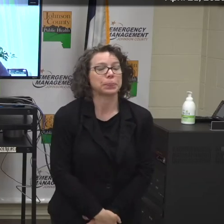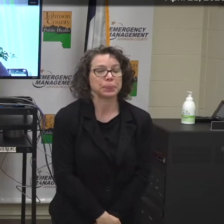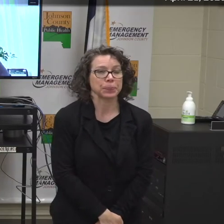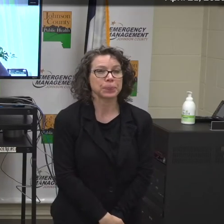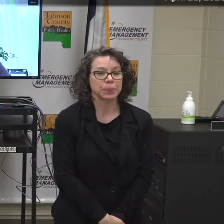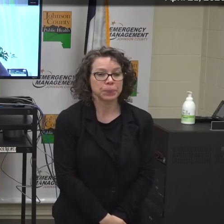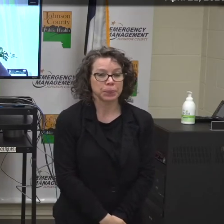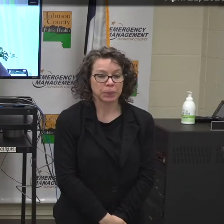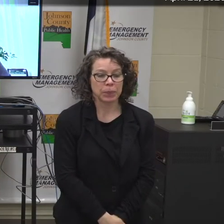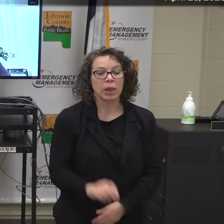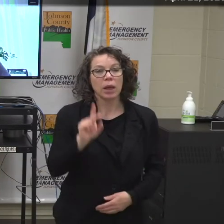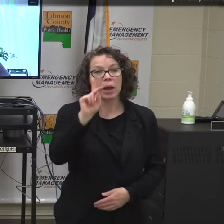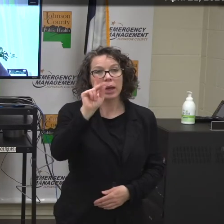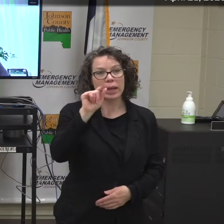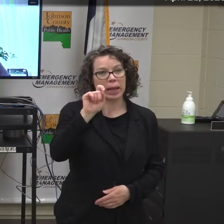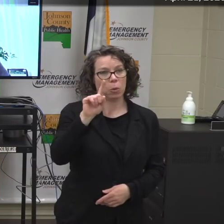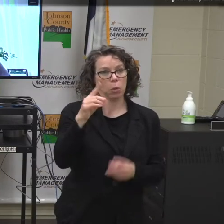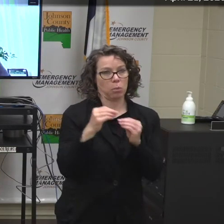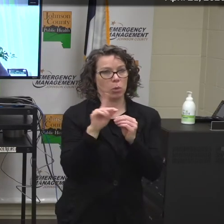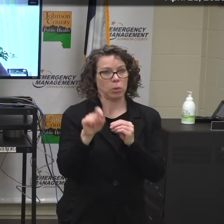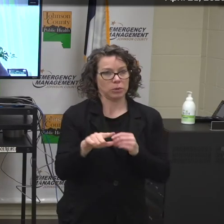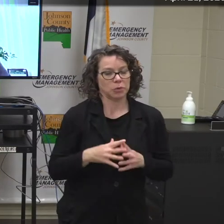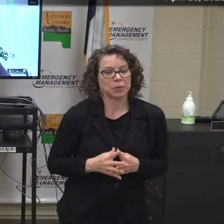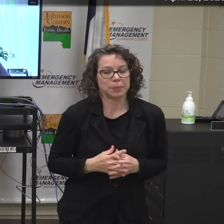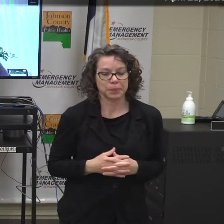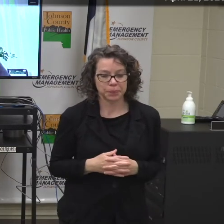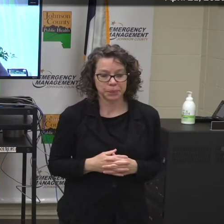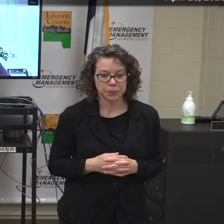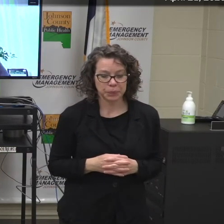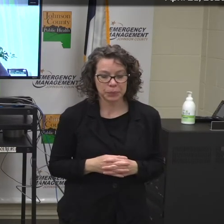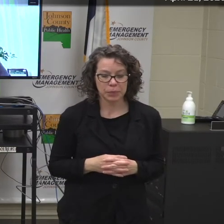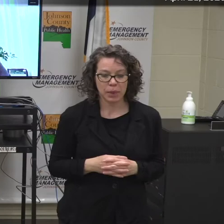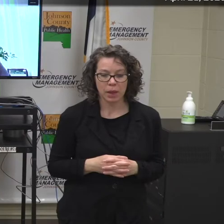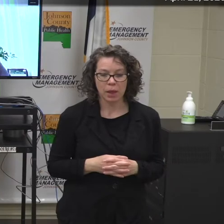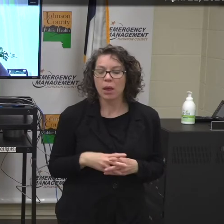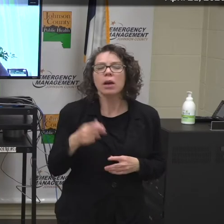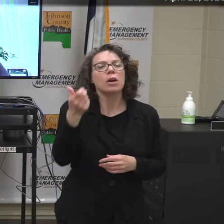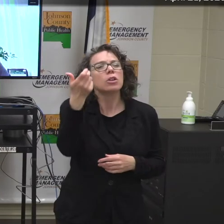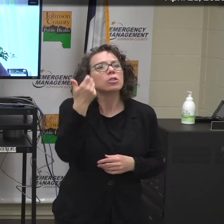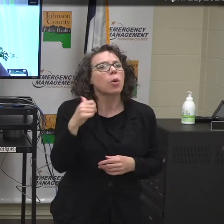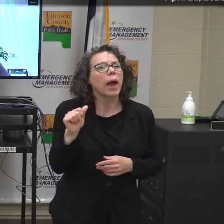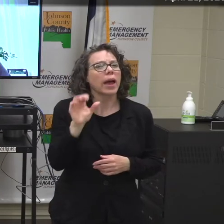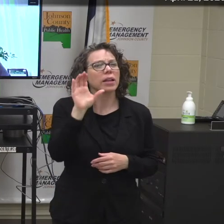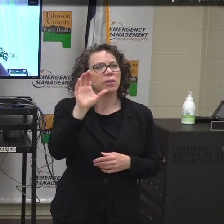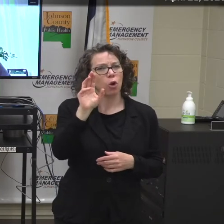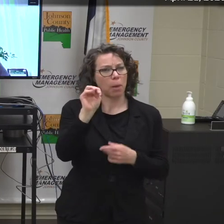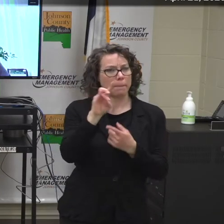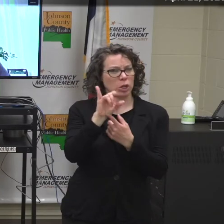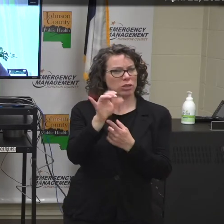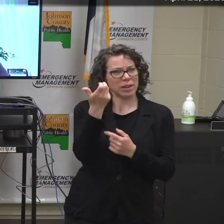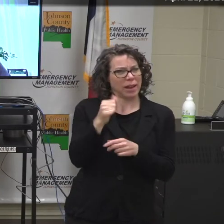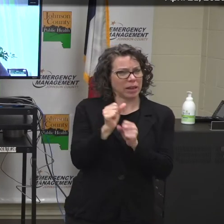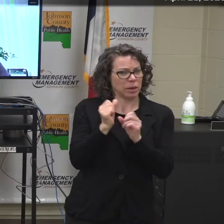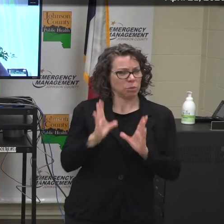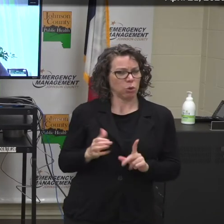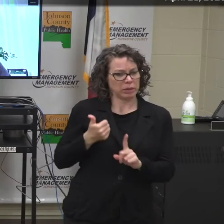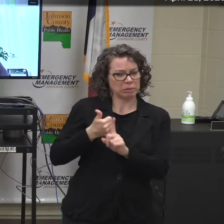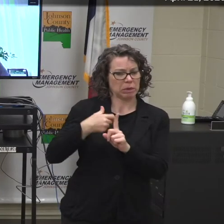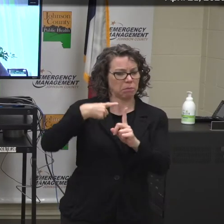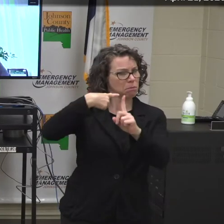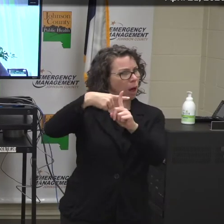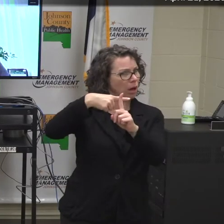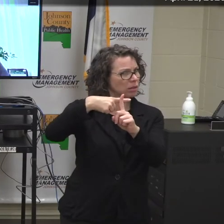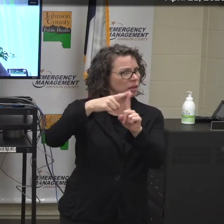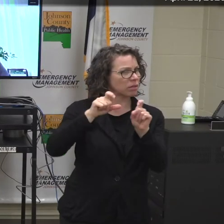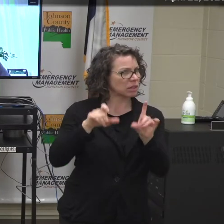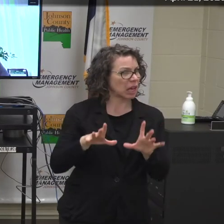One more question from Kate. For any Mercy employees who have tested positive, can you tell us about how they're doing